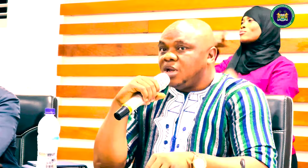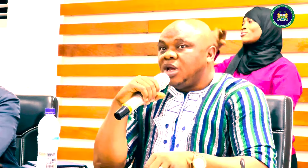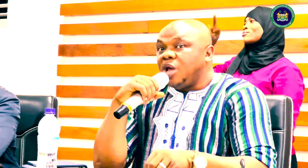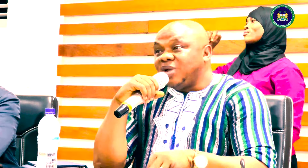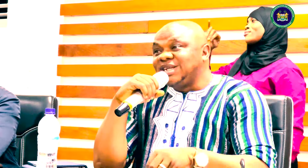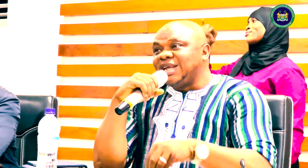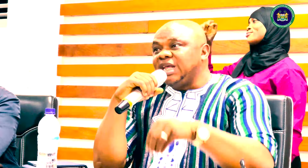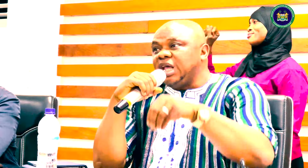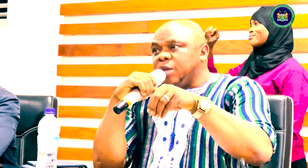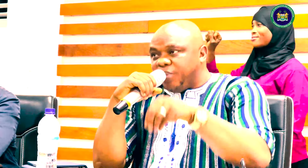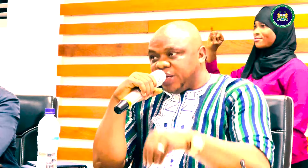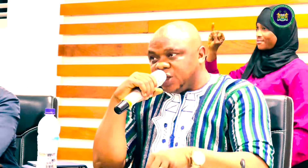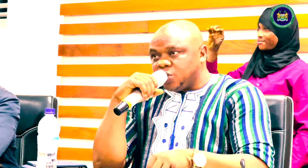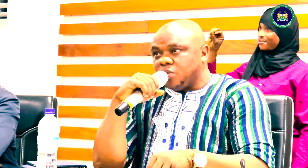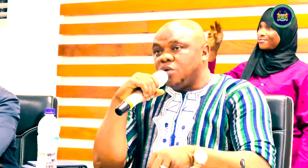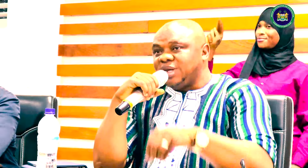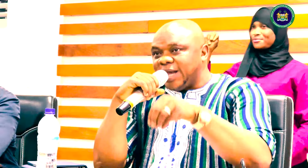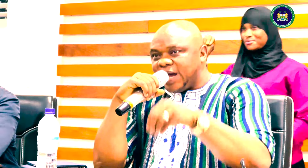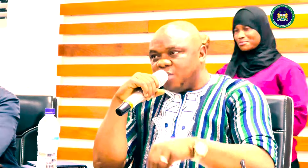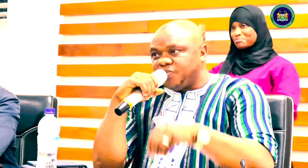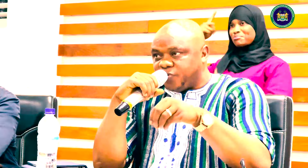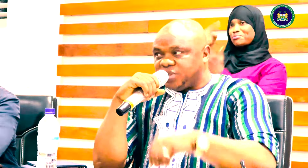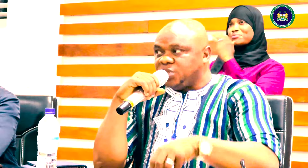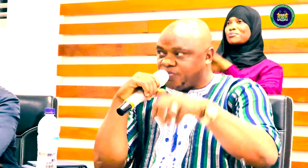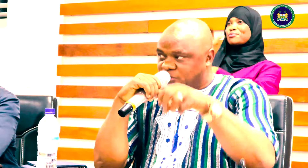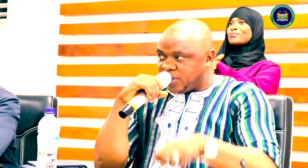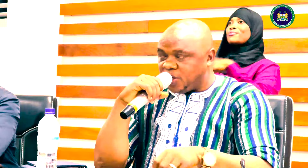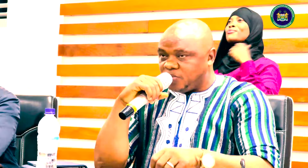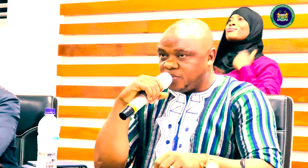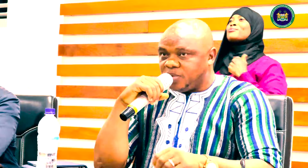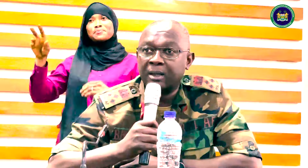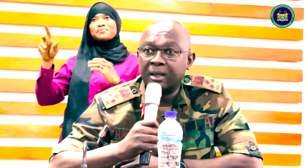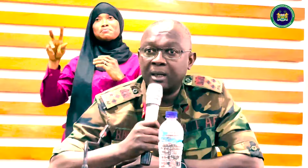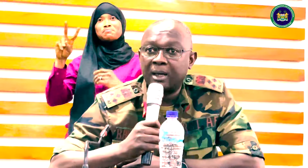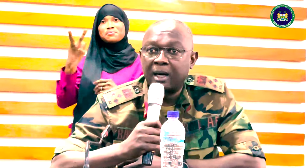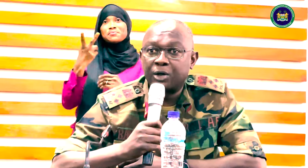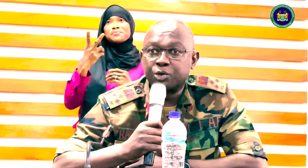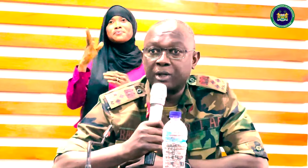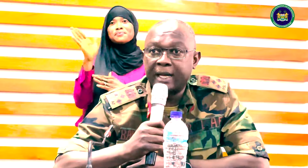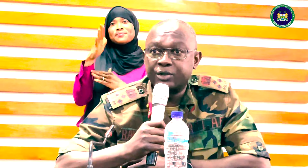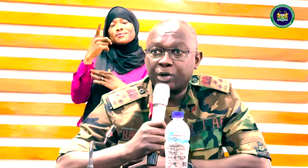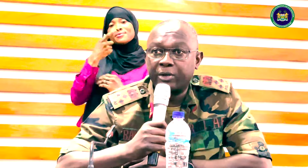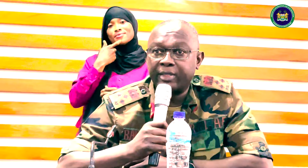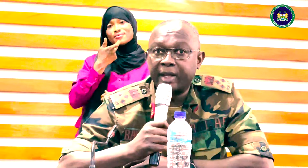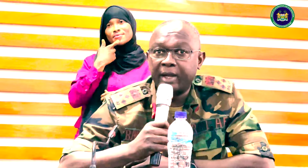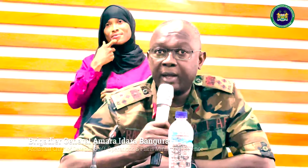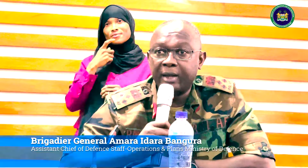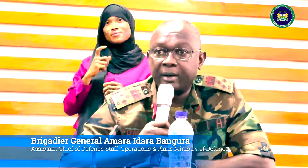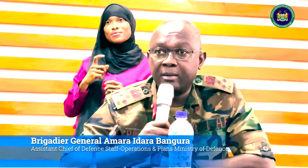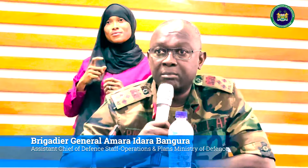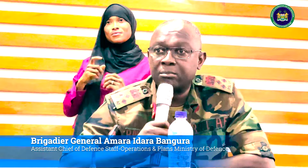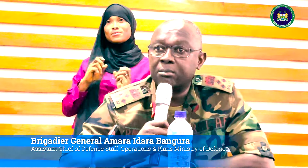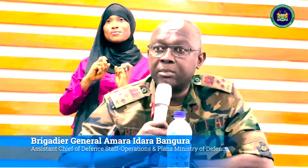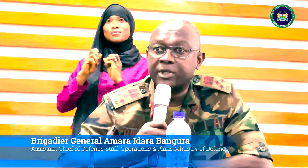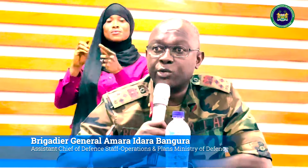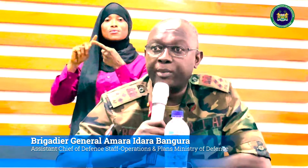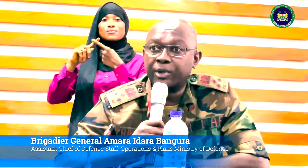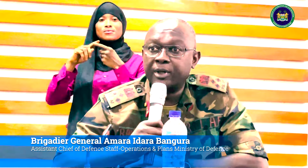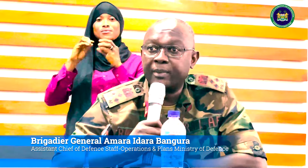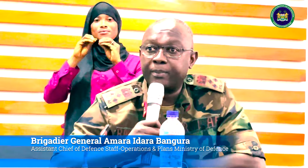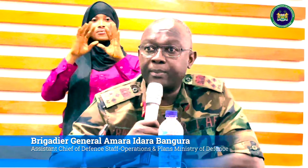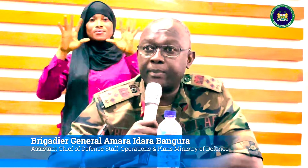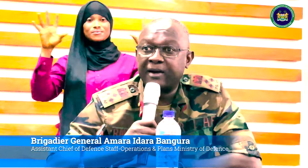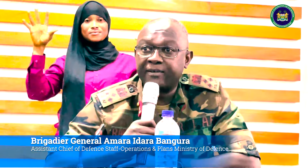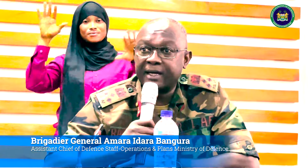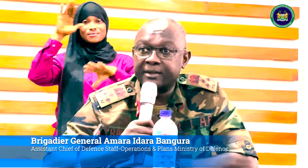and within the implication on the armed forces of Suriyaloo. I'll throw light on the team